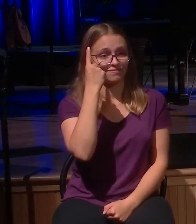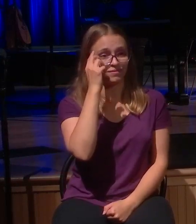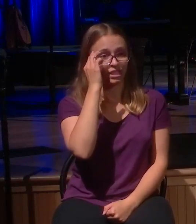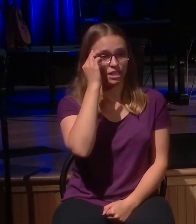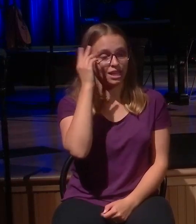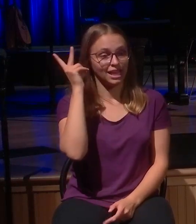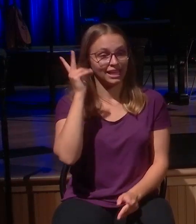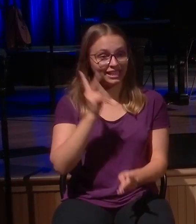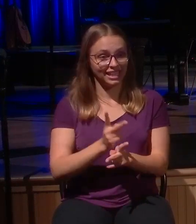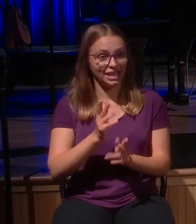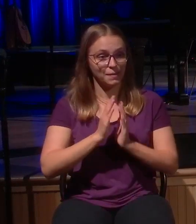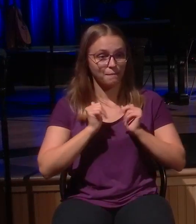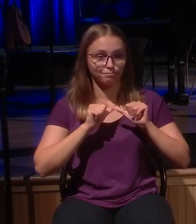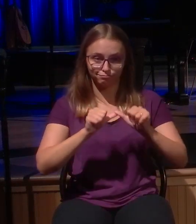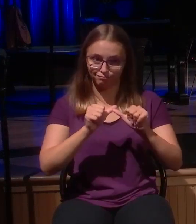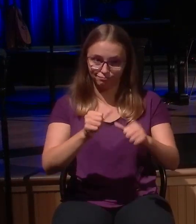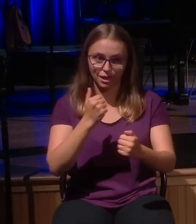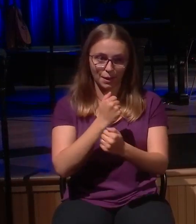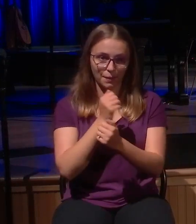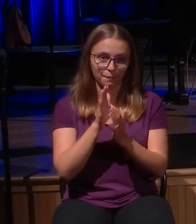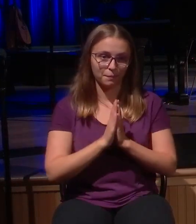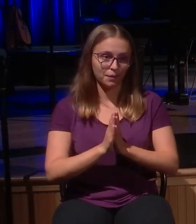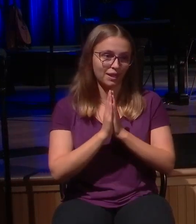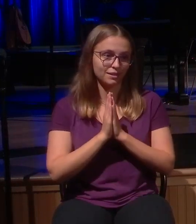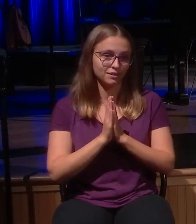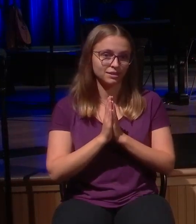parent. Second action step, very practically.